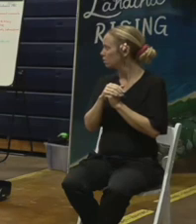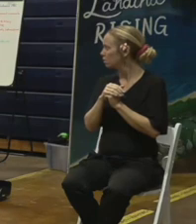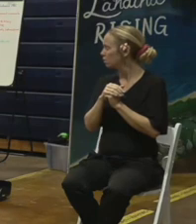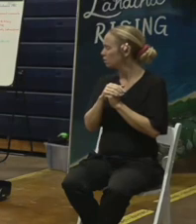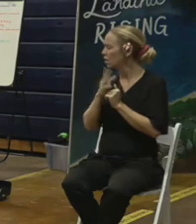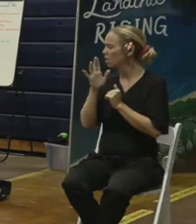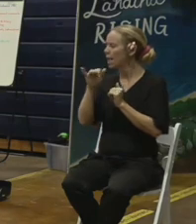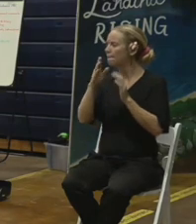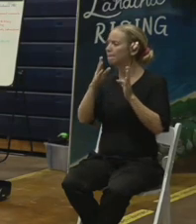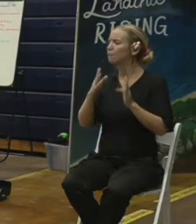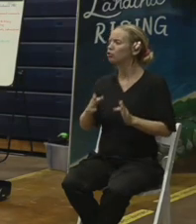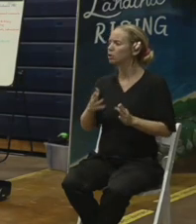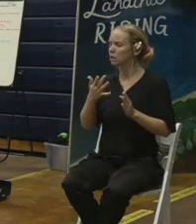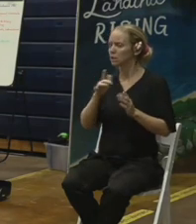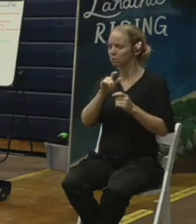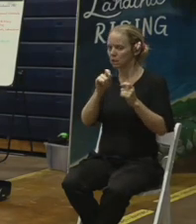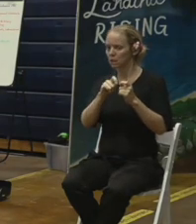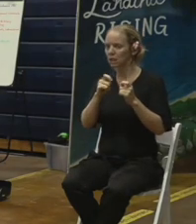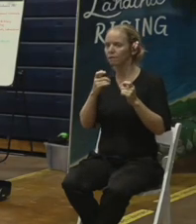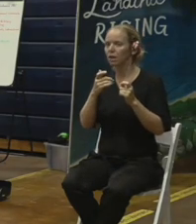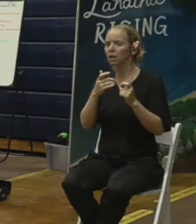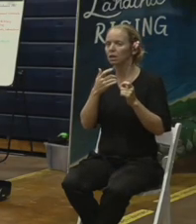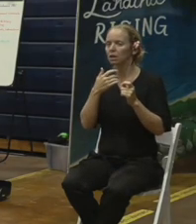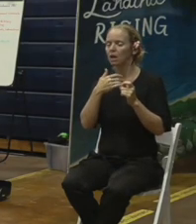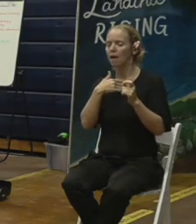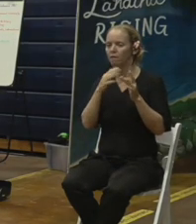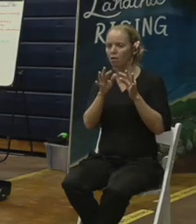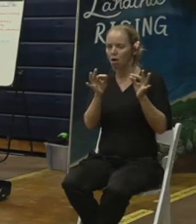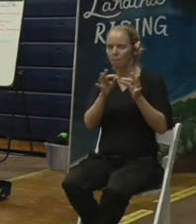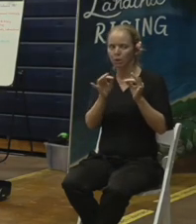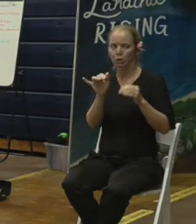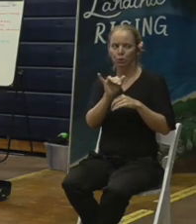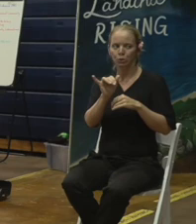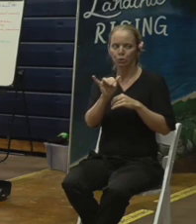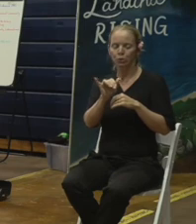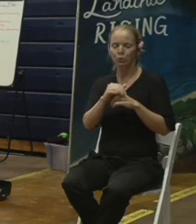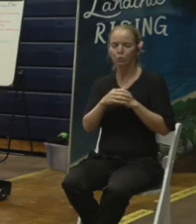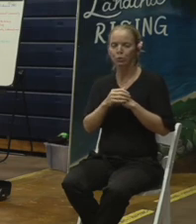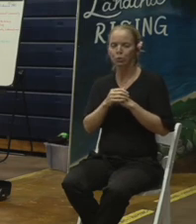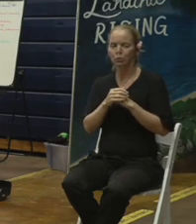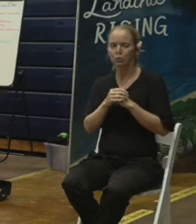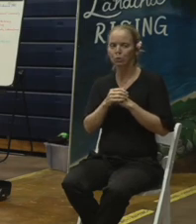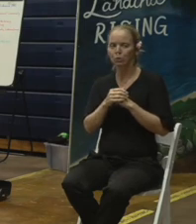answer later regarding your mom's ashes that was part of that property